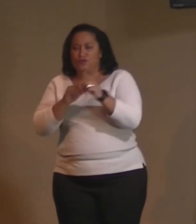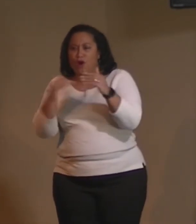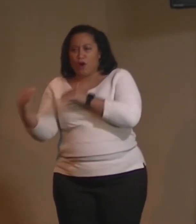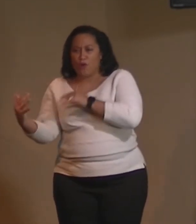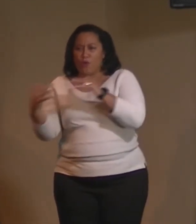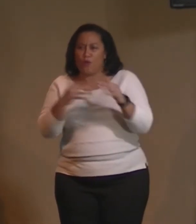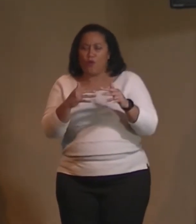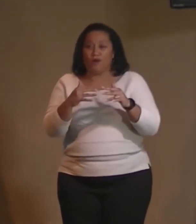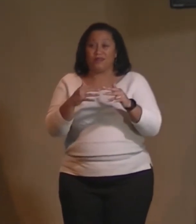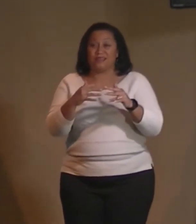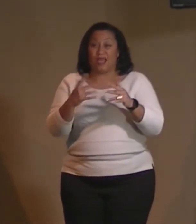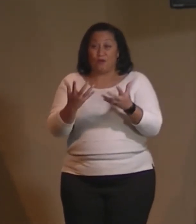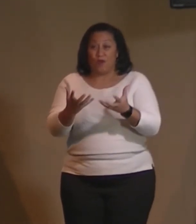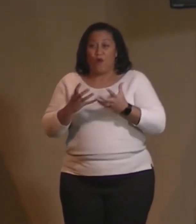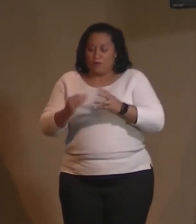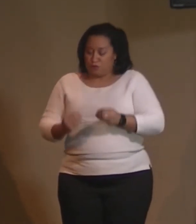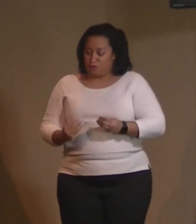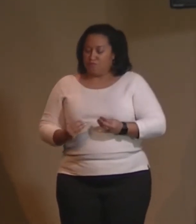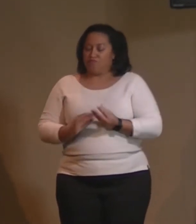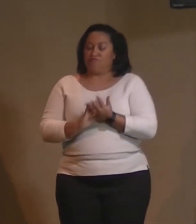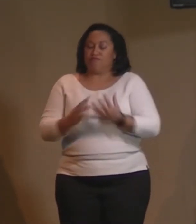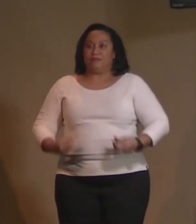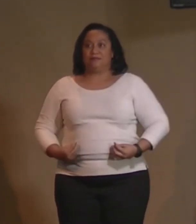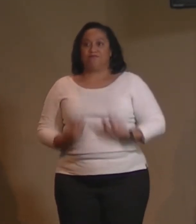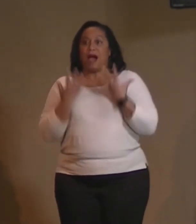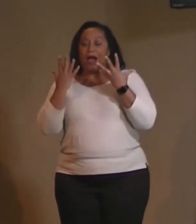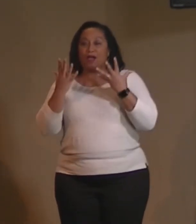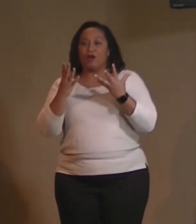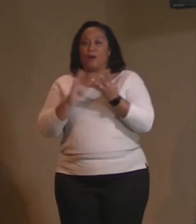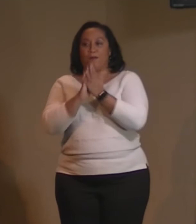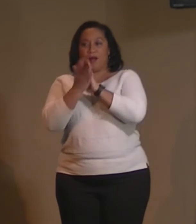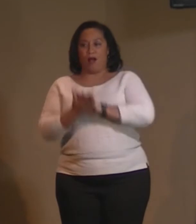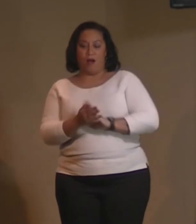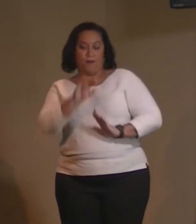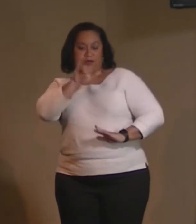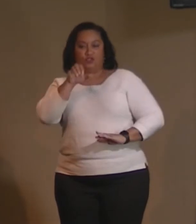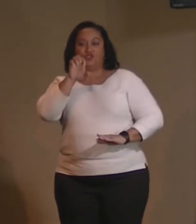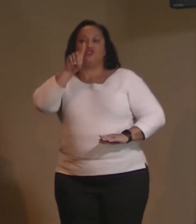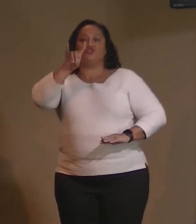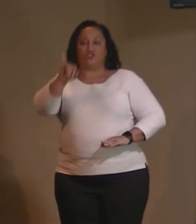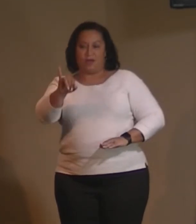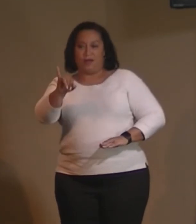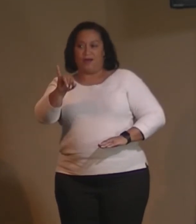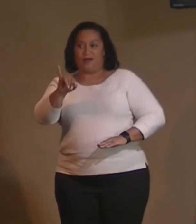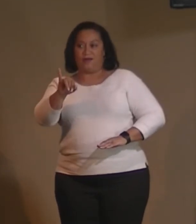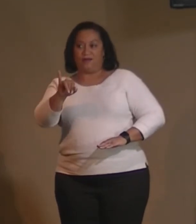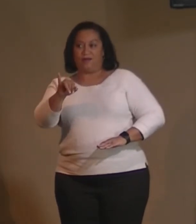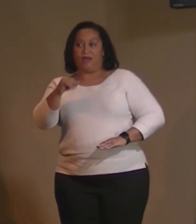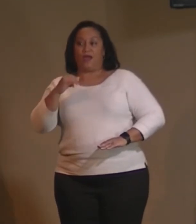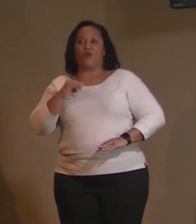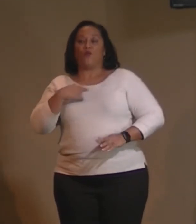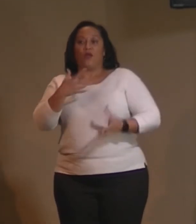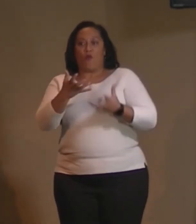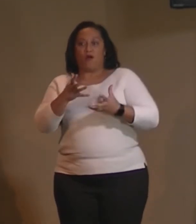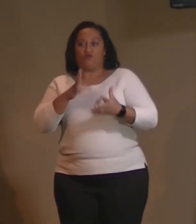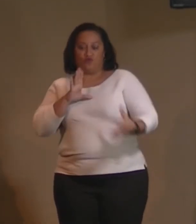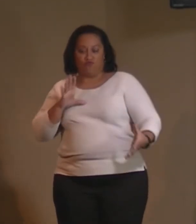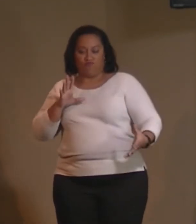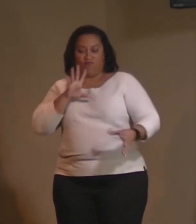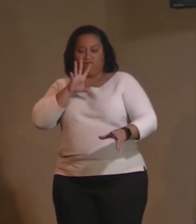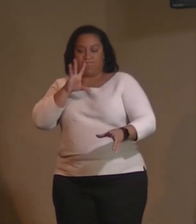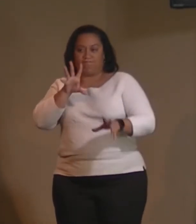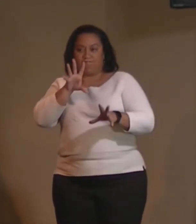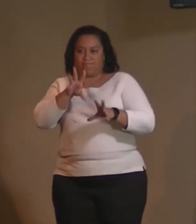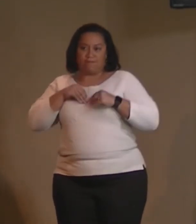more like the Jedi. Do or do not, there is no try. And we make that the mantra by which we live. Yoda doesn't